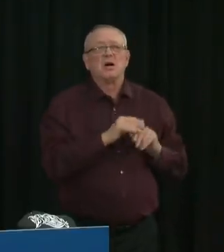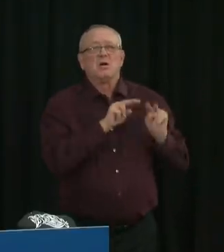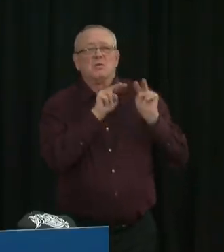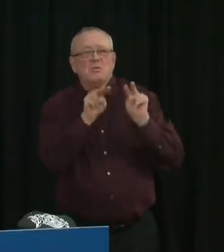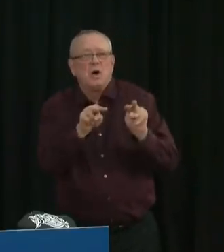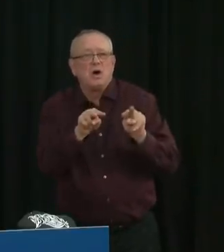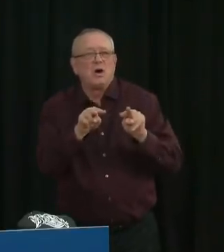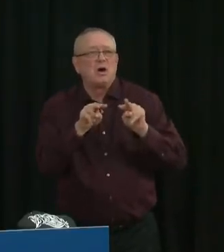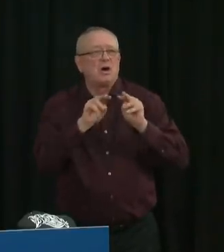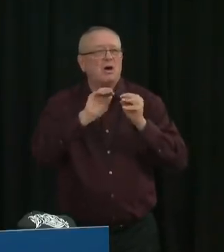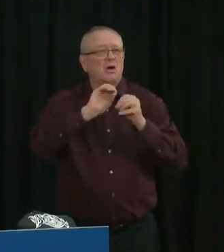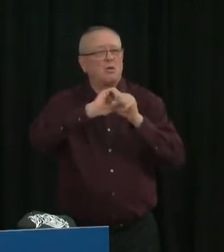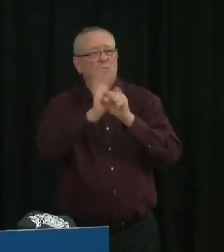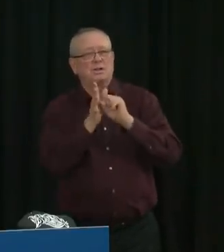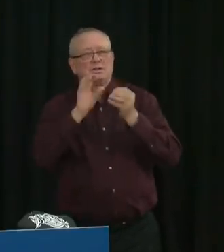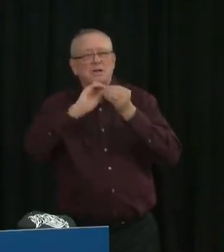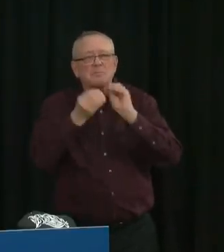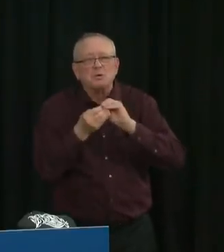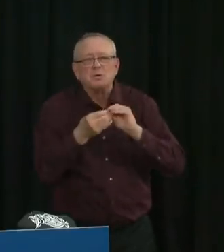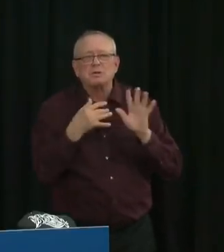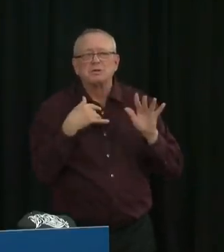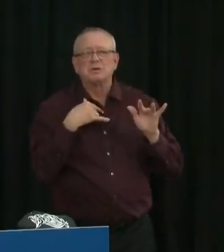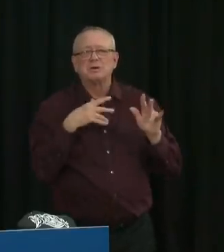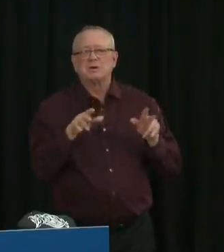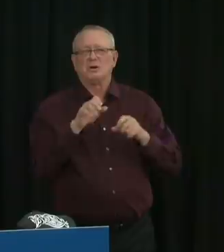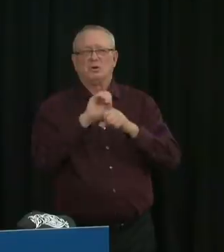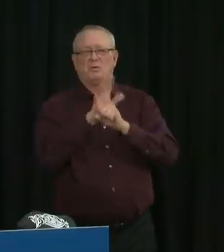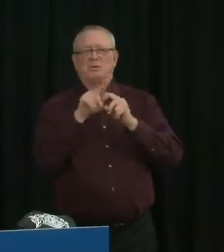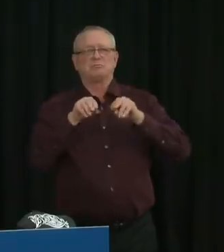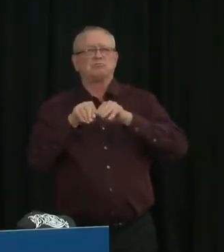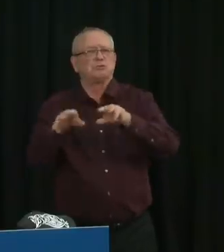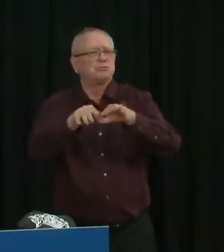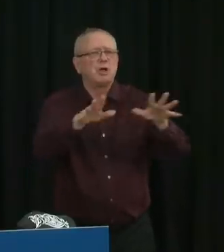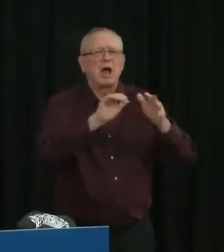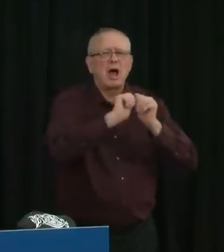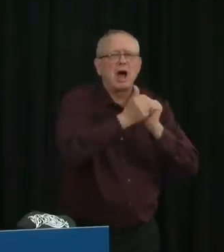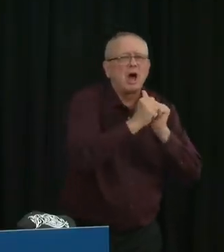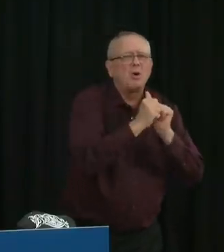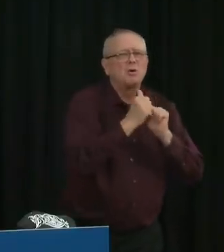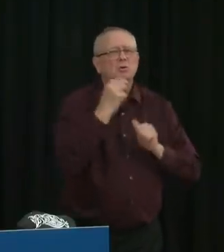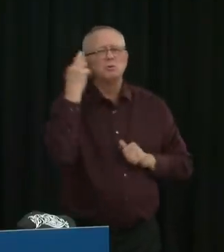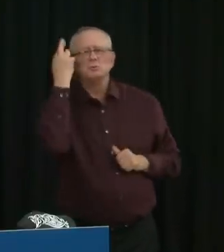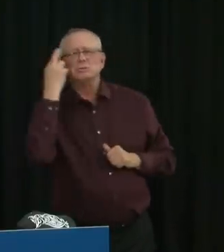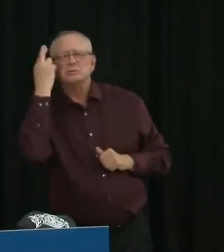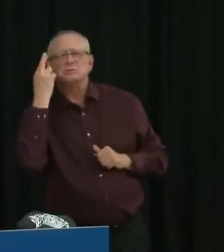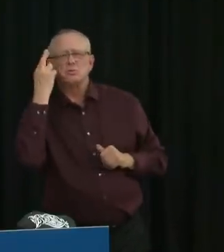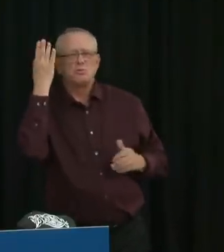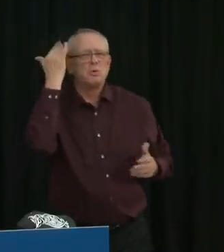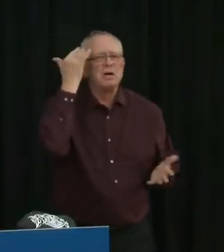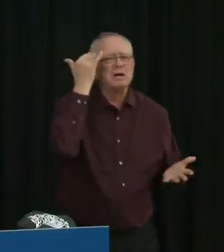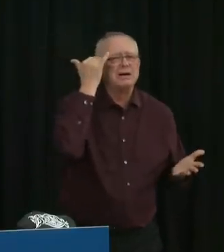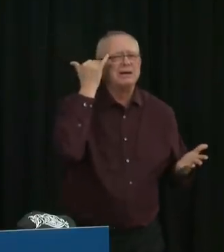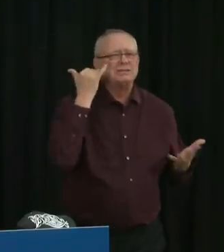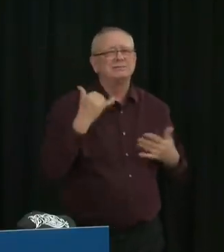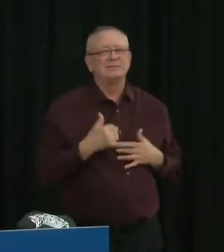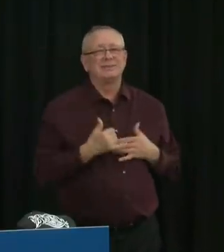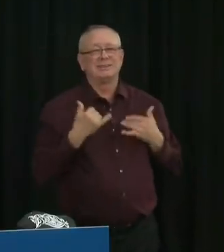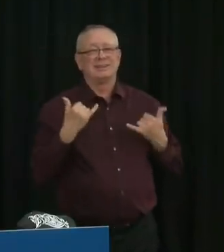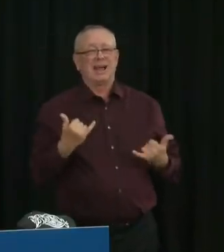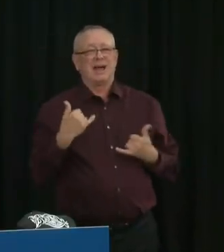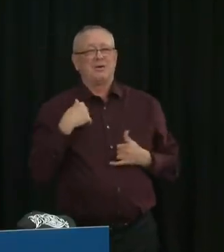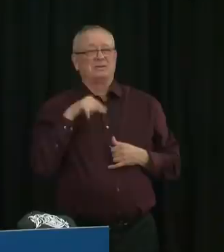as we're seeing these trends in cases, what we might see in the coming weeks as we know that hospitalizations and ICUs are a lagging indicator.